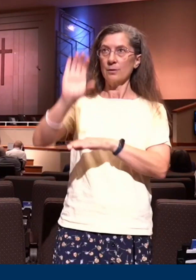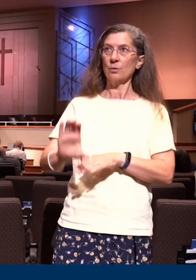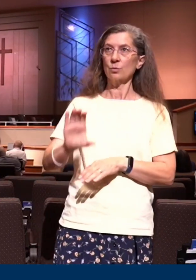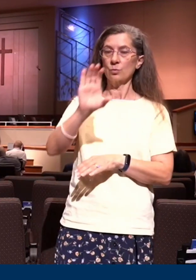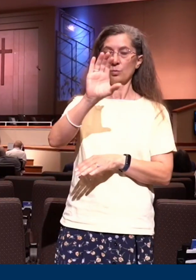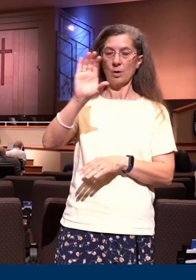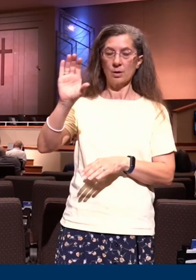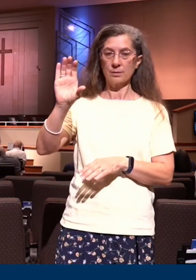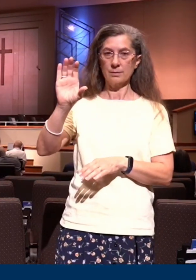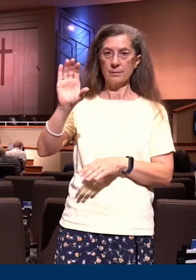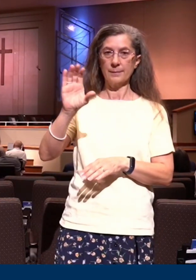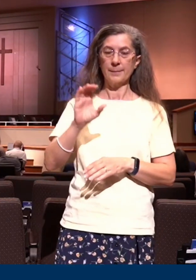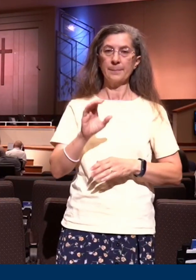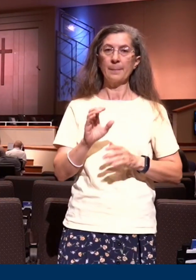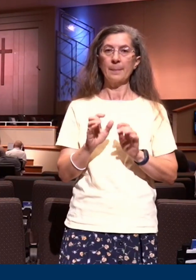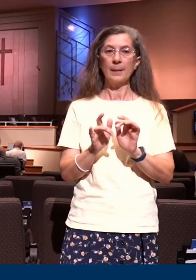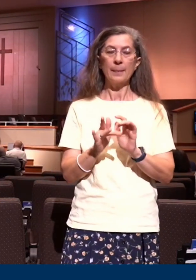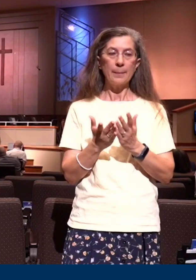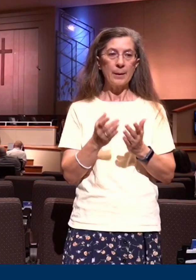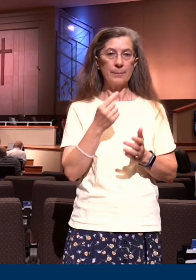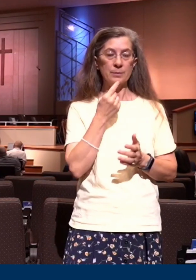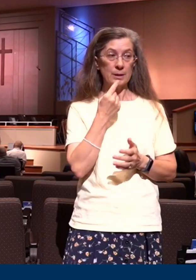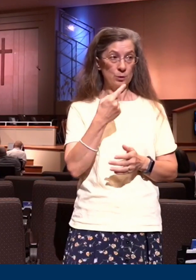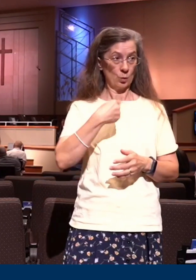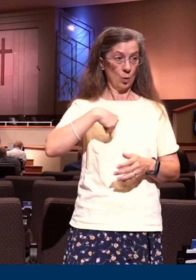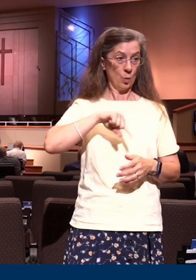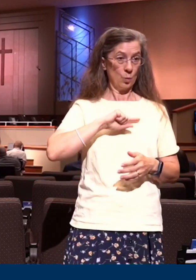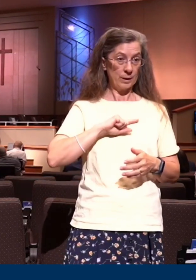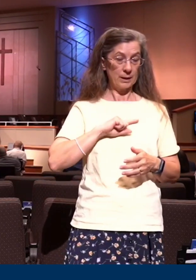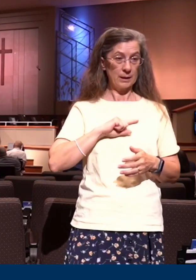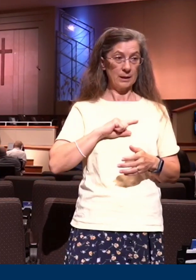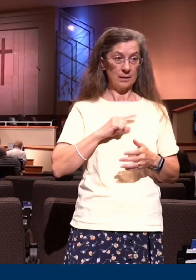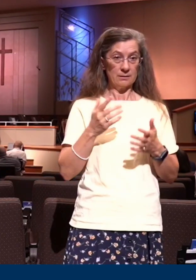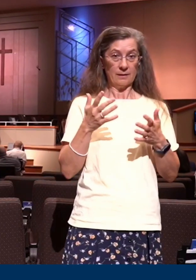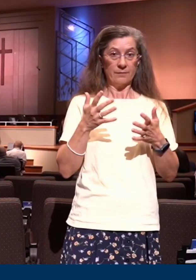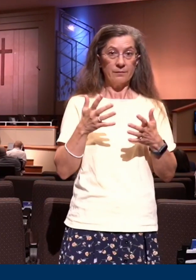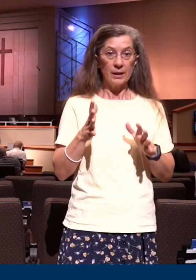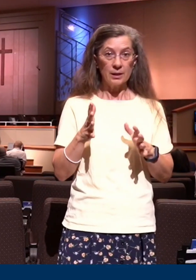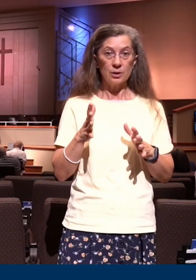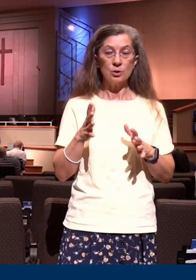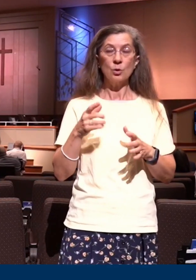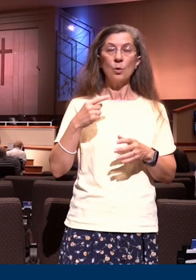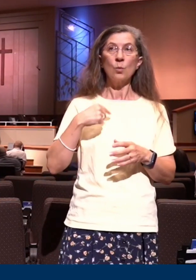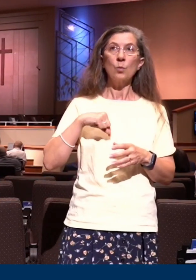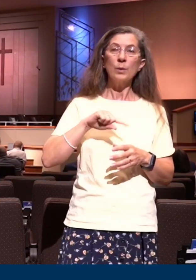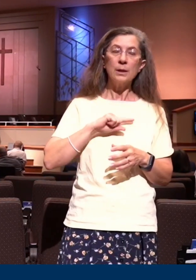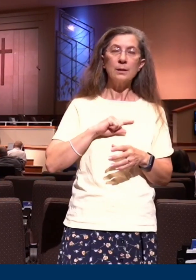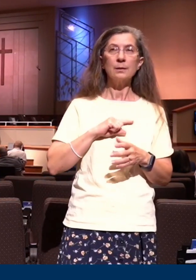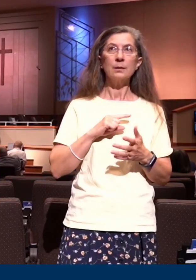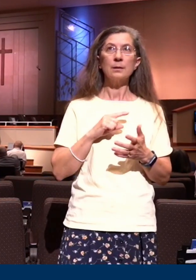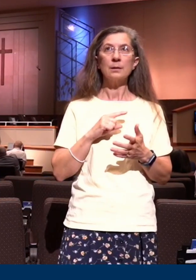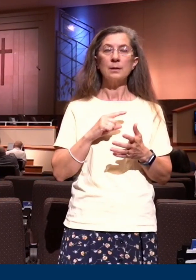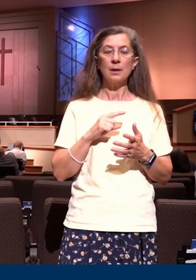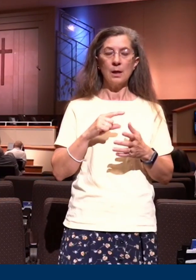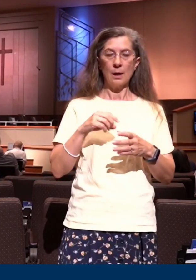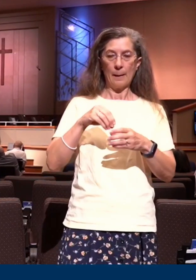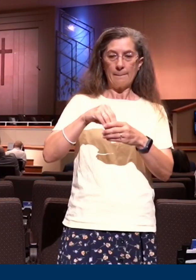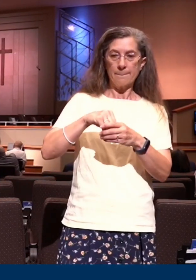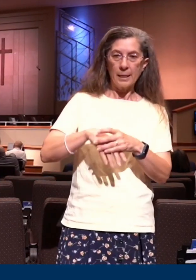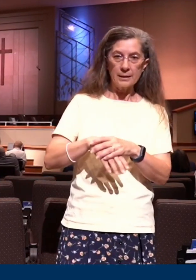it says, if we have been, this verb is in the perfect tense. It means that we were planted once, but the